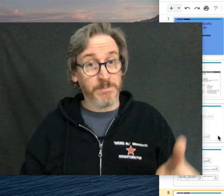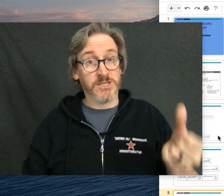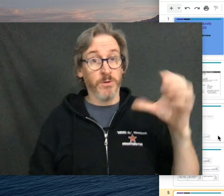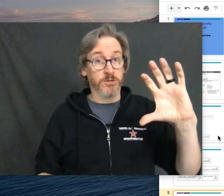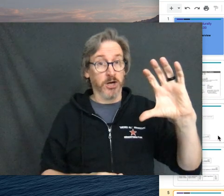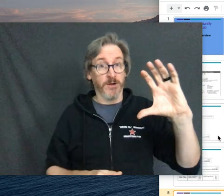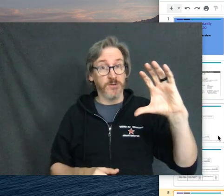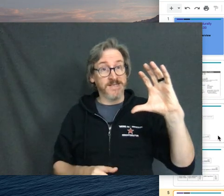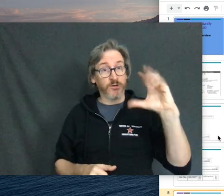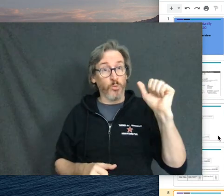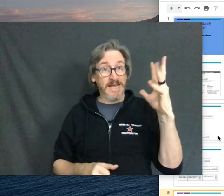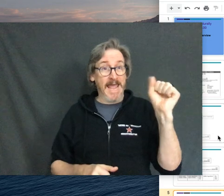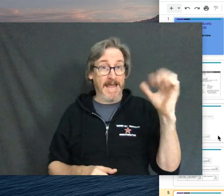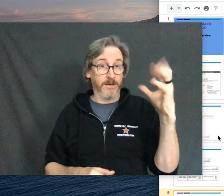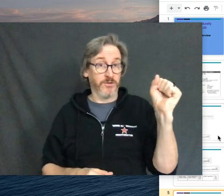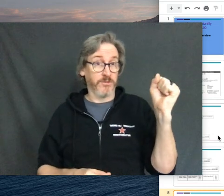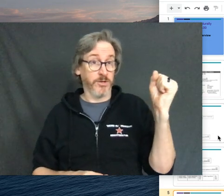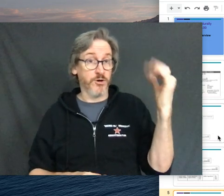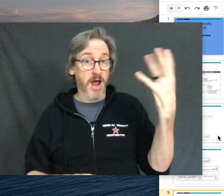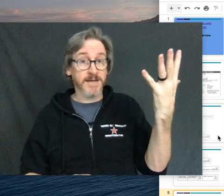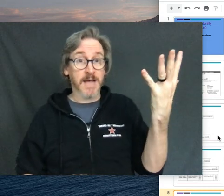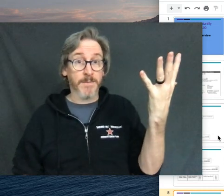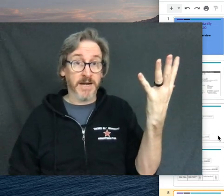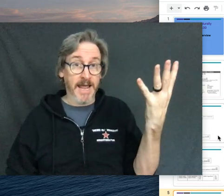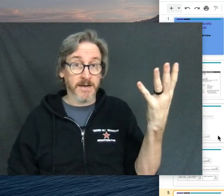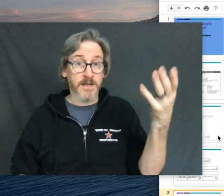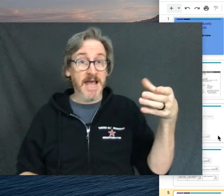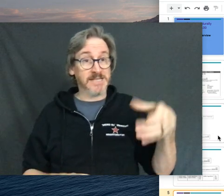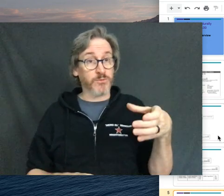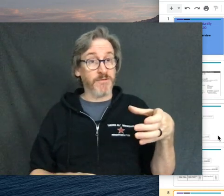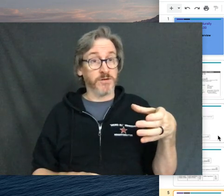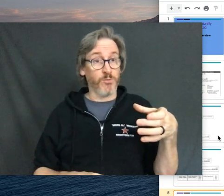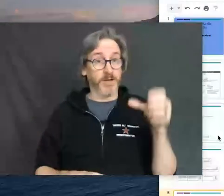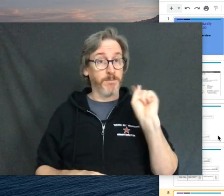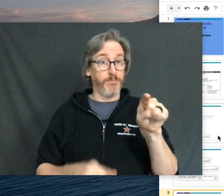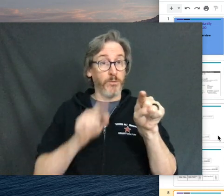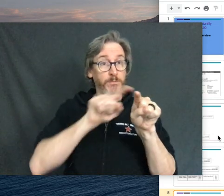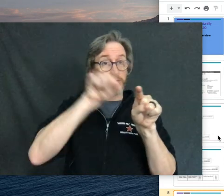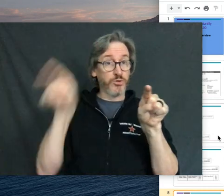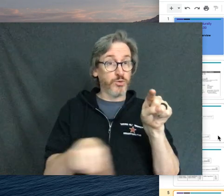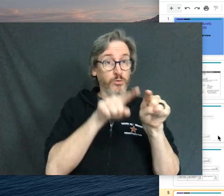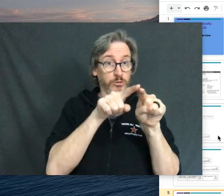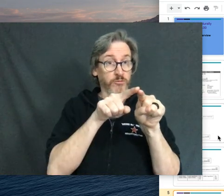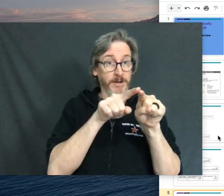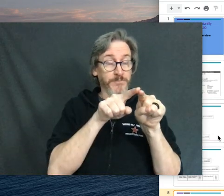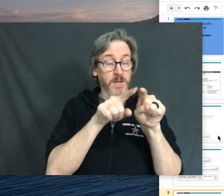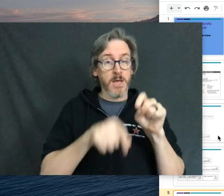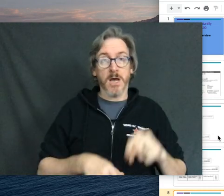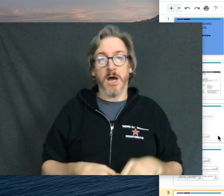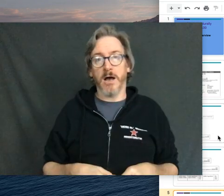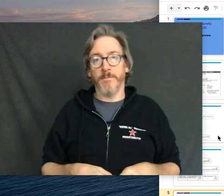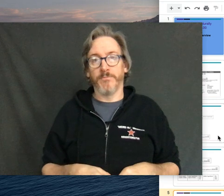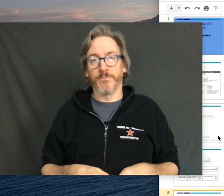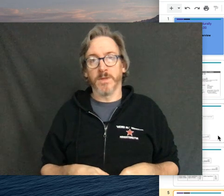did shapes, we were talking about using your weak hand, your non-dominant hand, as a reference point. Boom. Right.